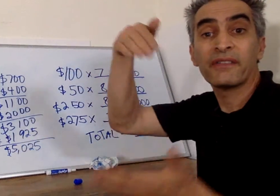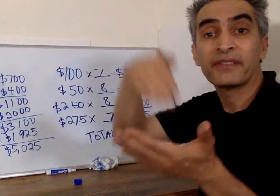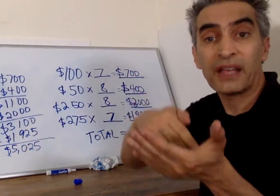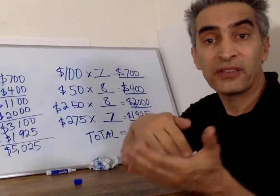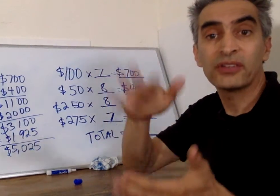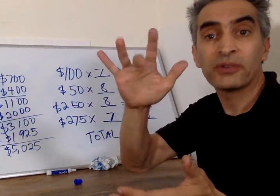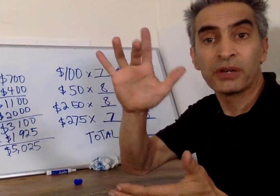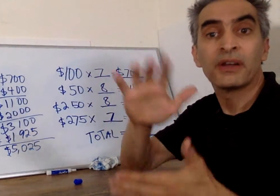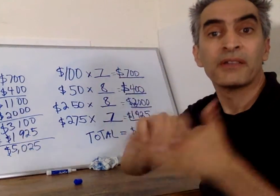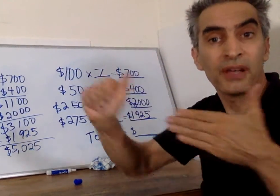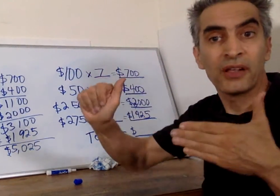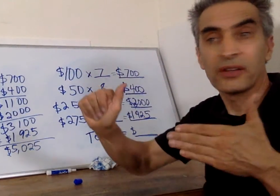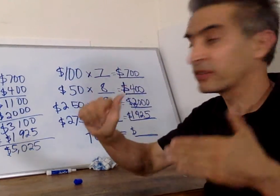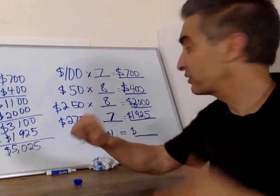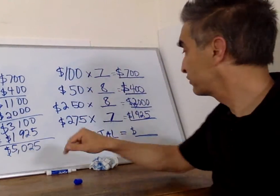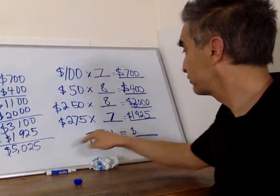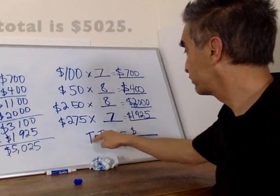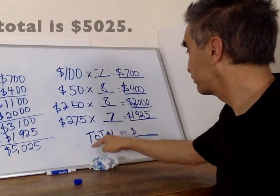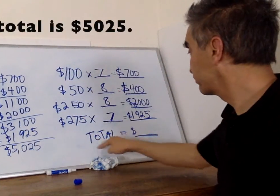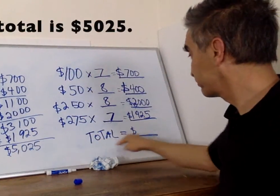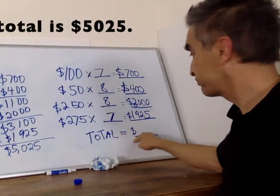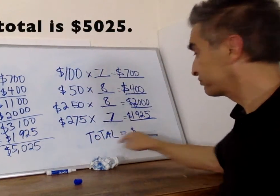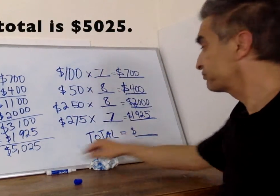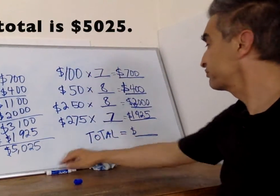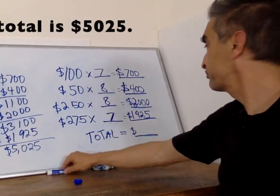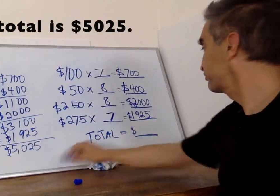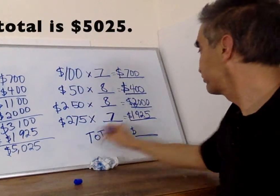$5,025 is the total